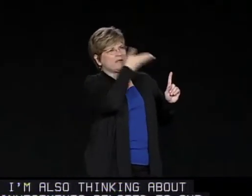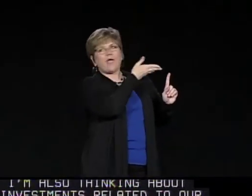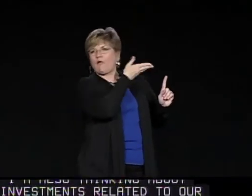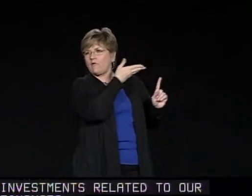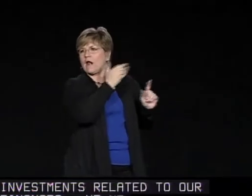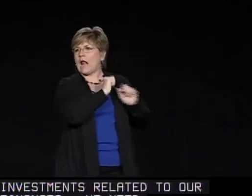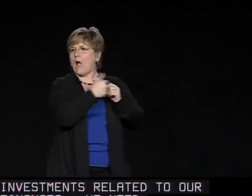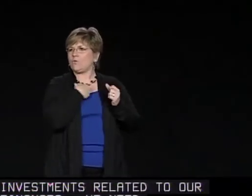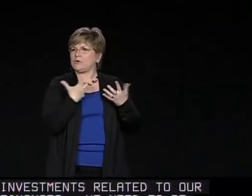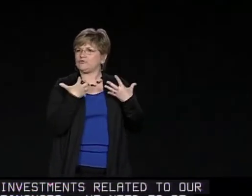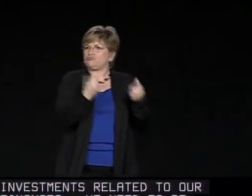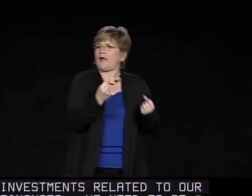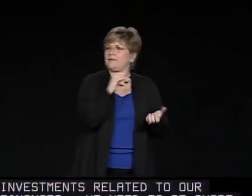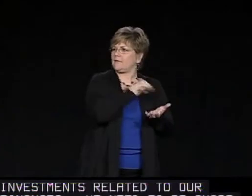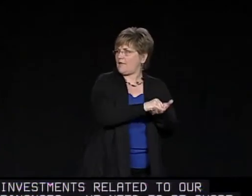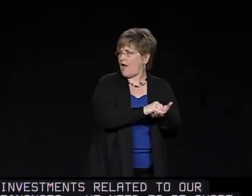how investments can help our organization.